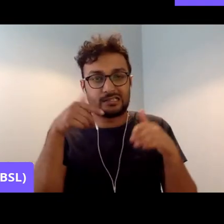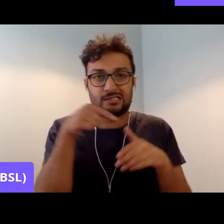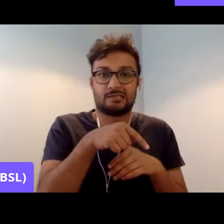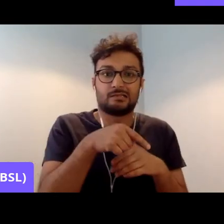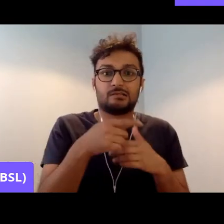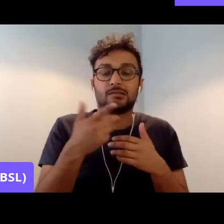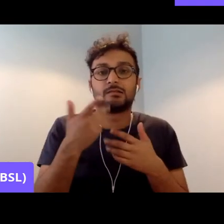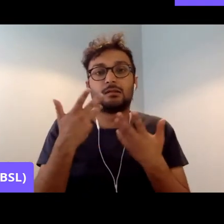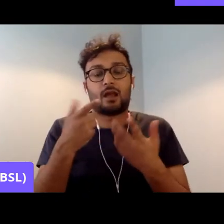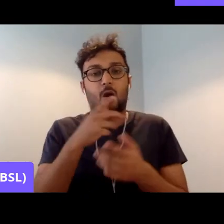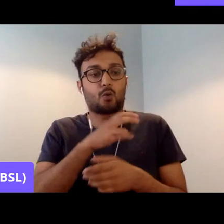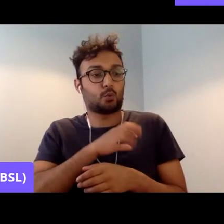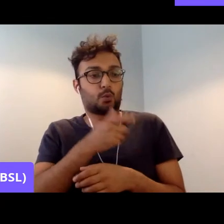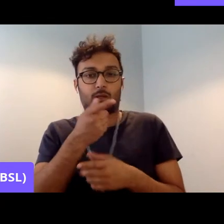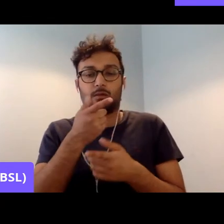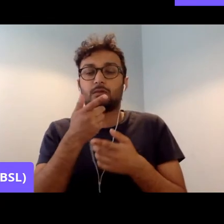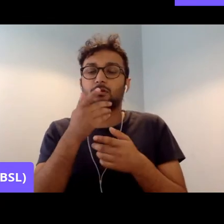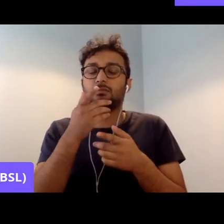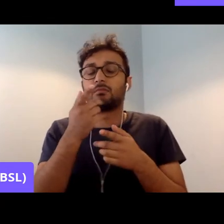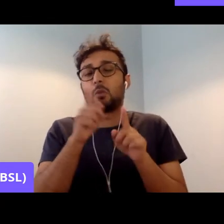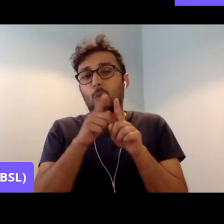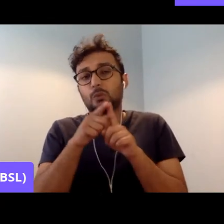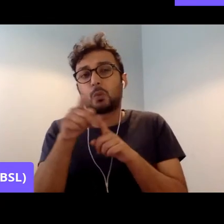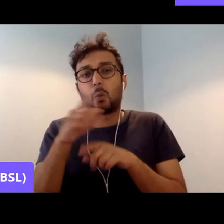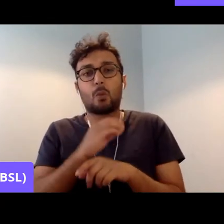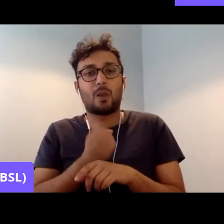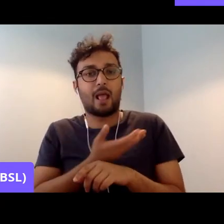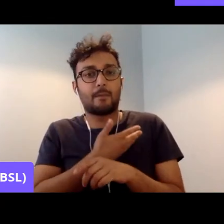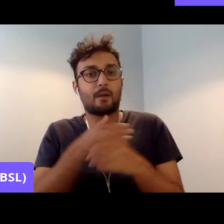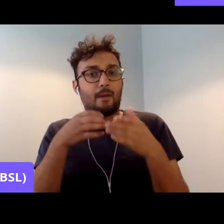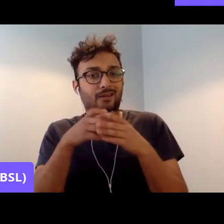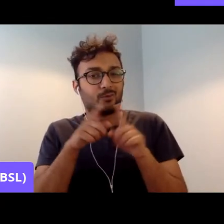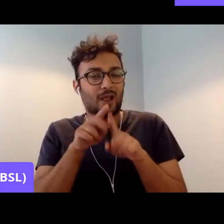trade unions and to some extent, the Labour Party about this.